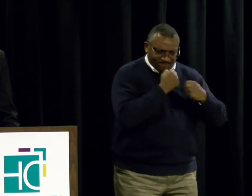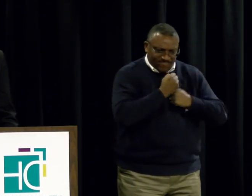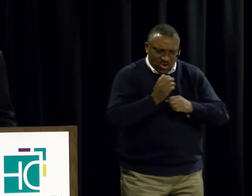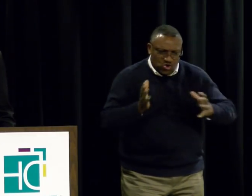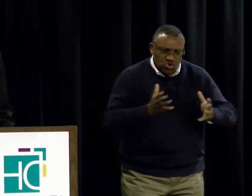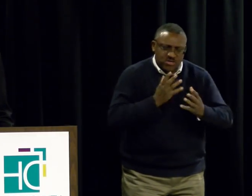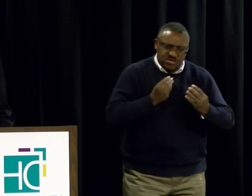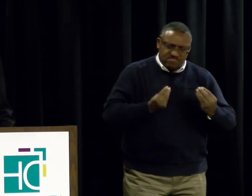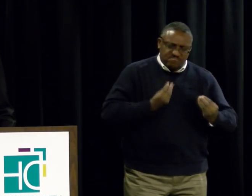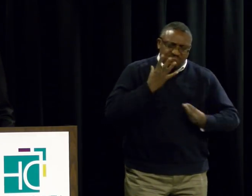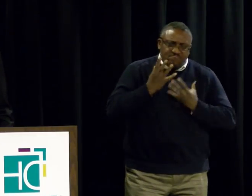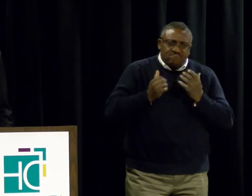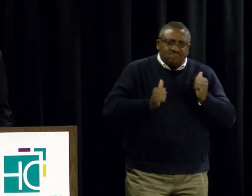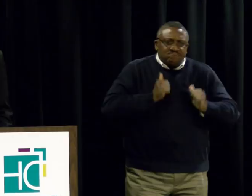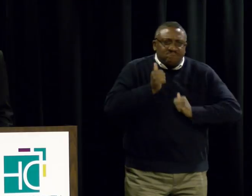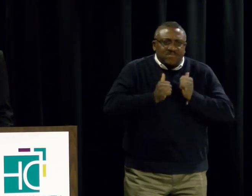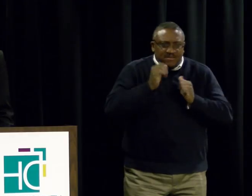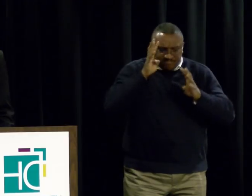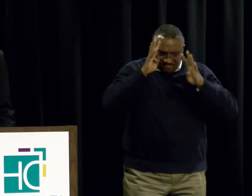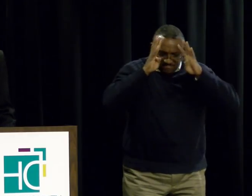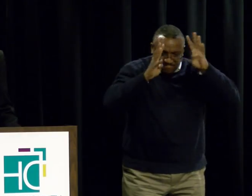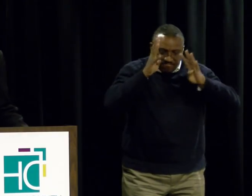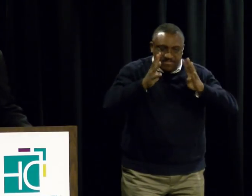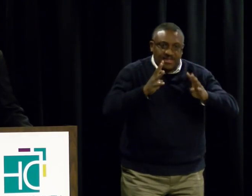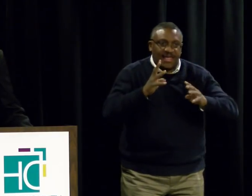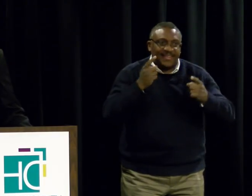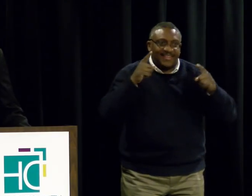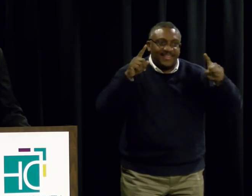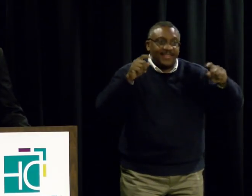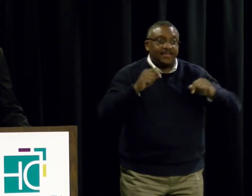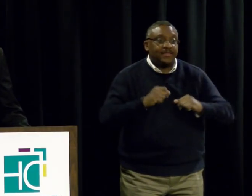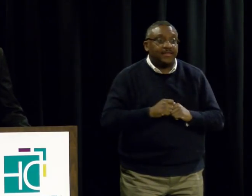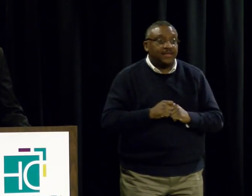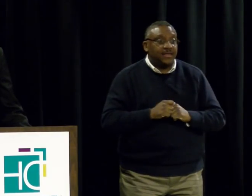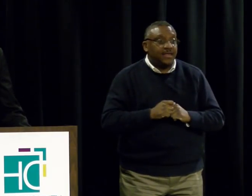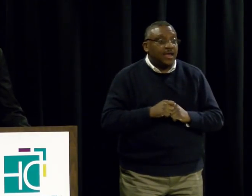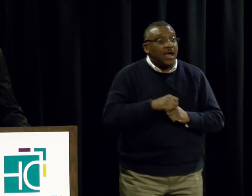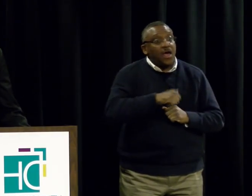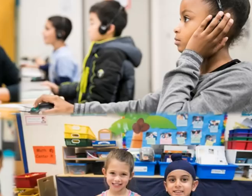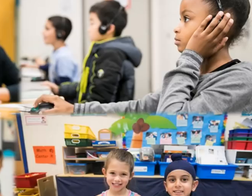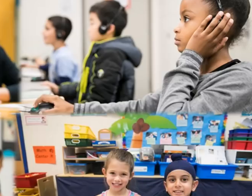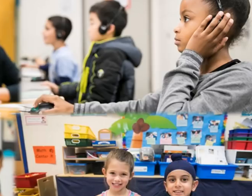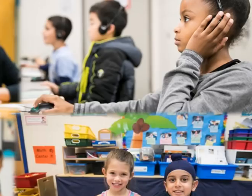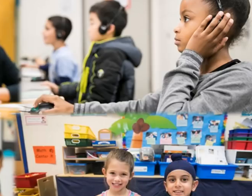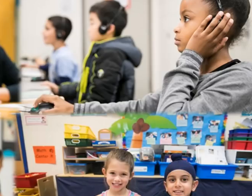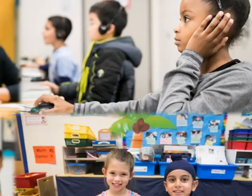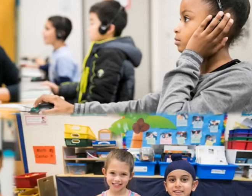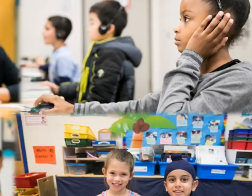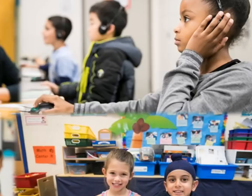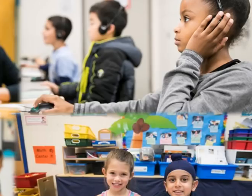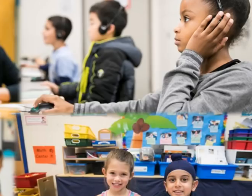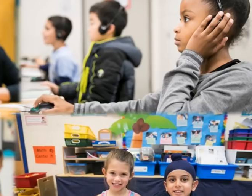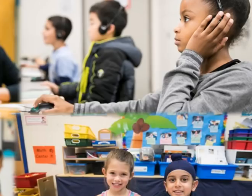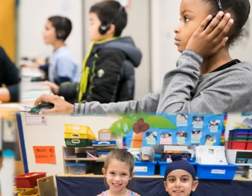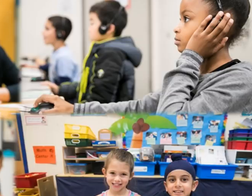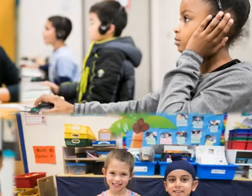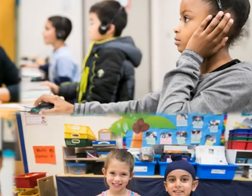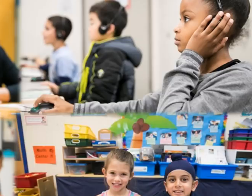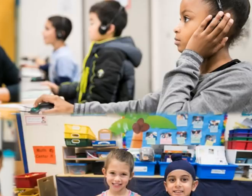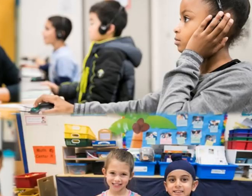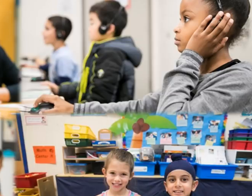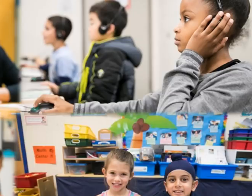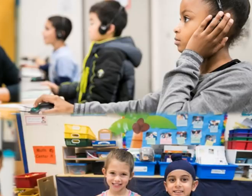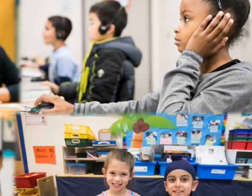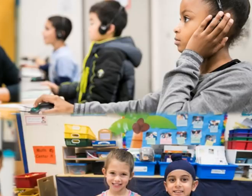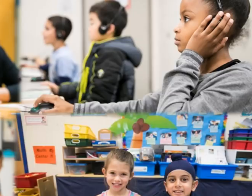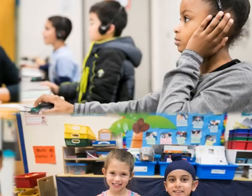Another emerging theme in the listening sessions was our public school system. To ensure that our prosperity will continue for generations